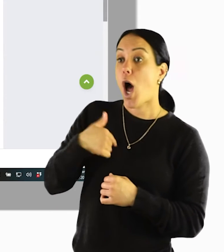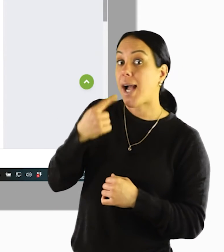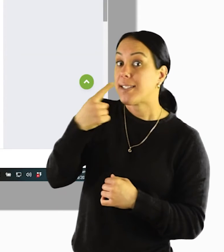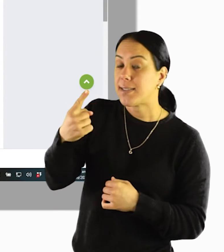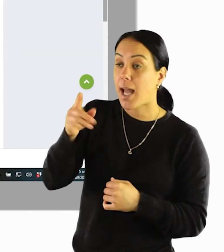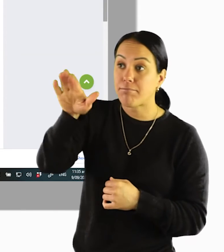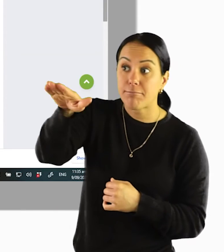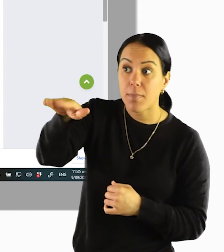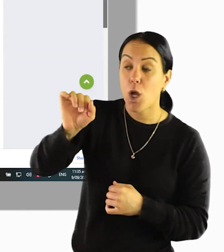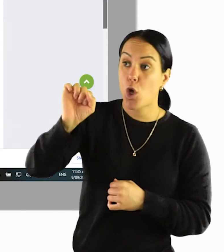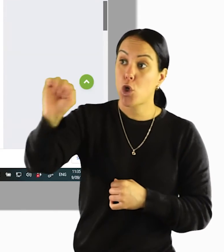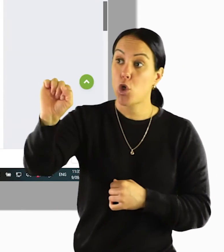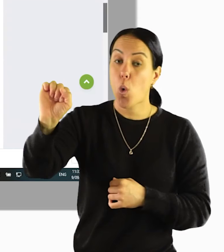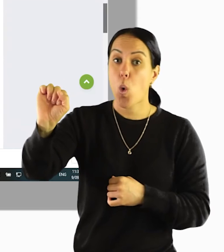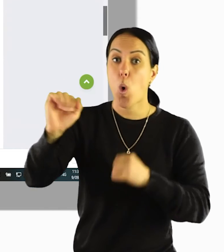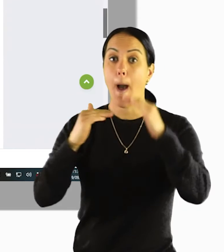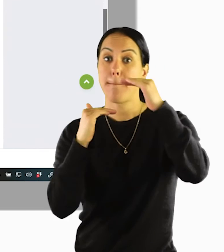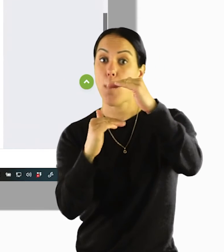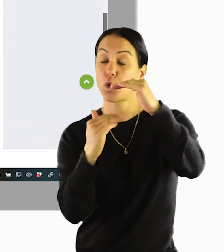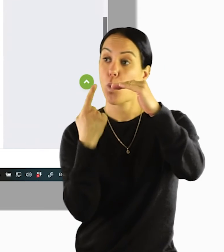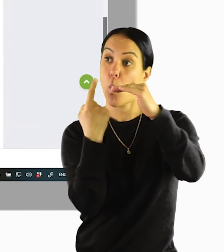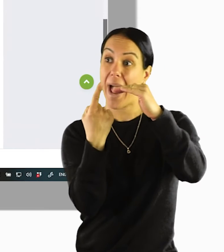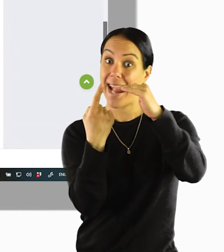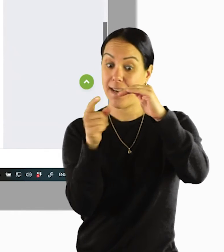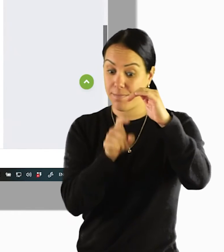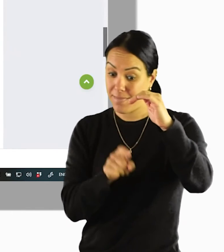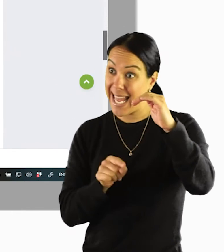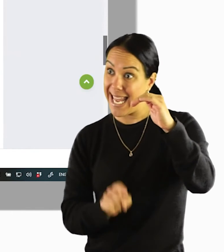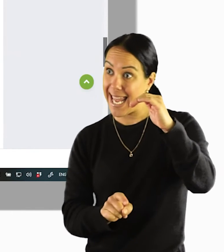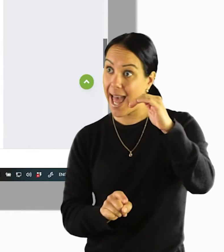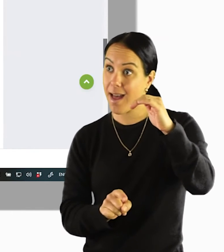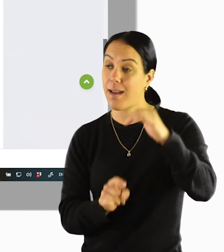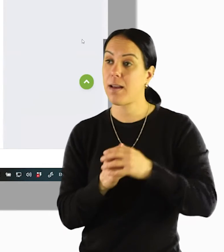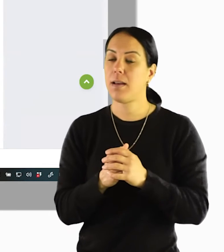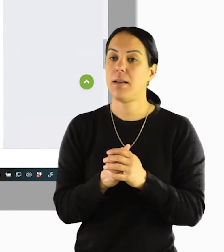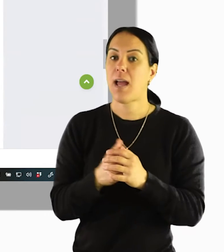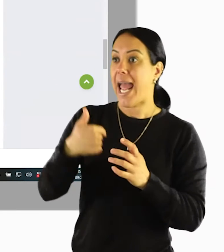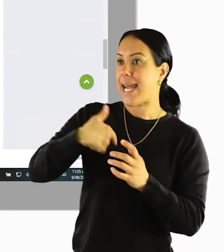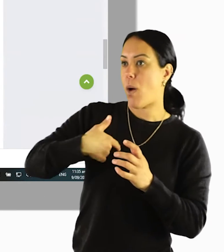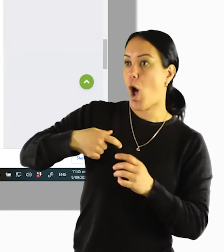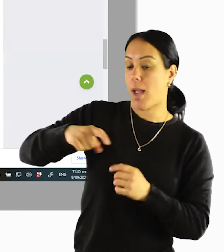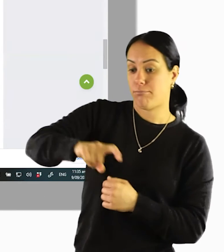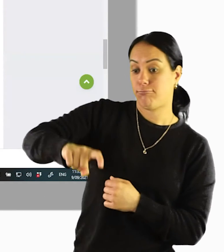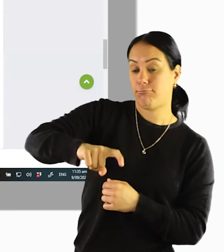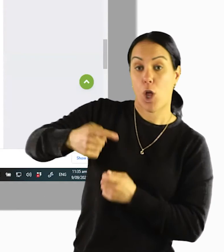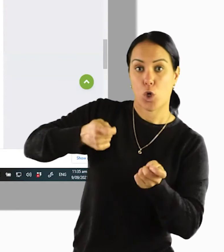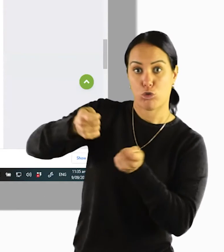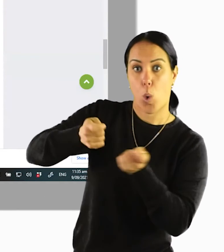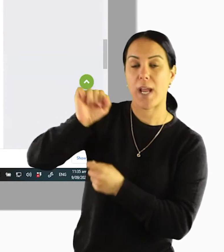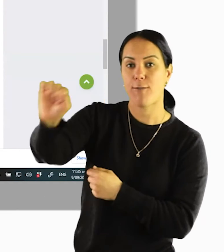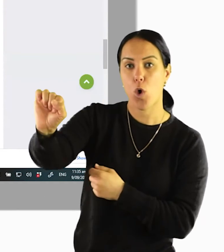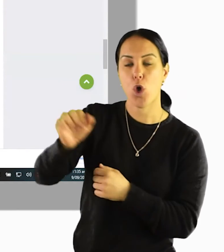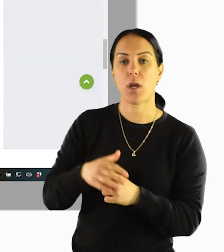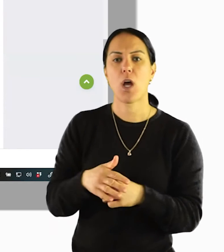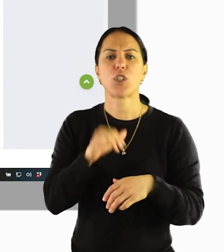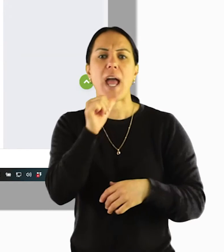say, okay, Jodie, you're in module one. Module one is down here and I'm driving that now